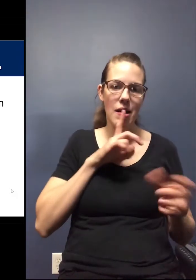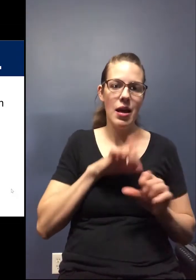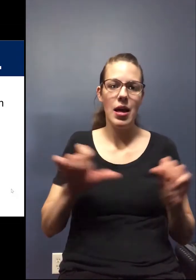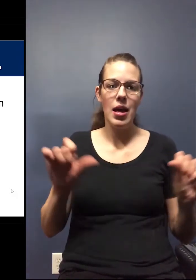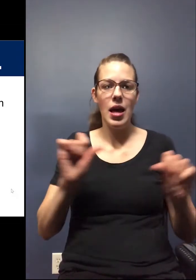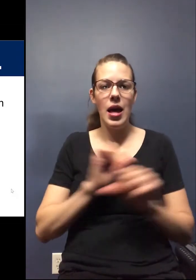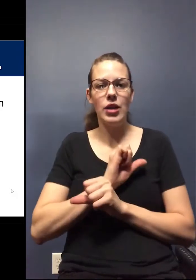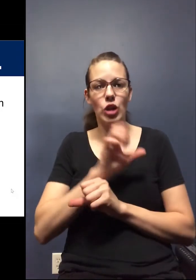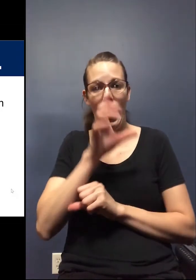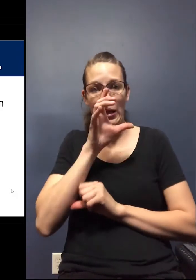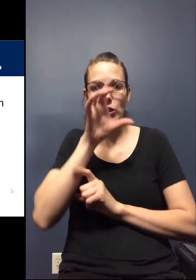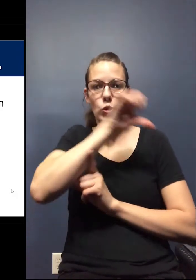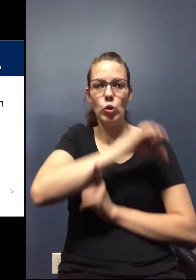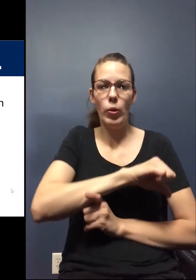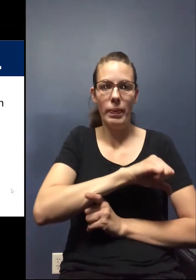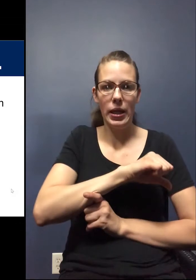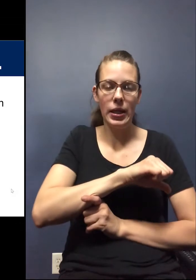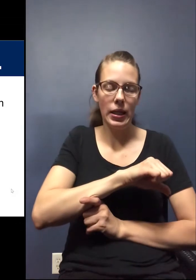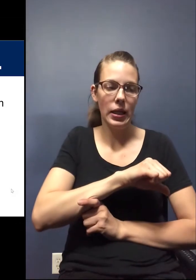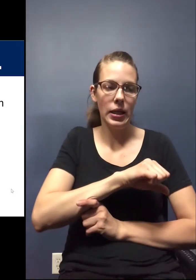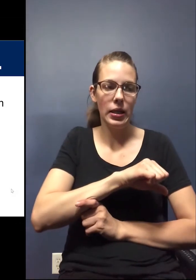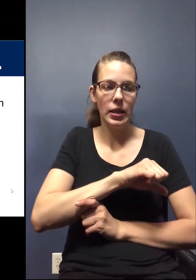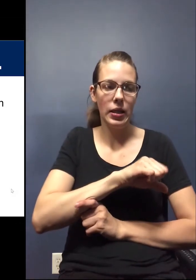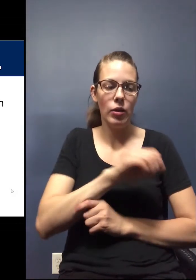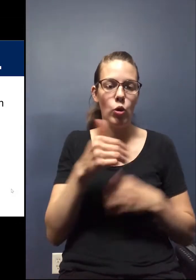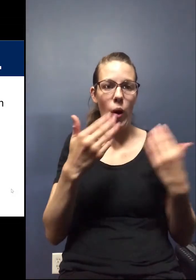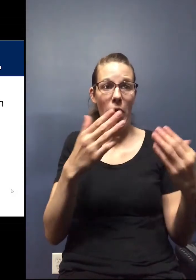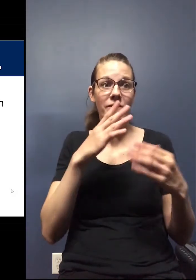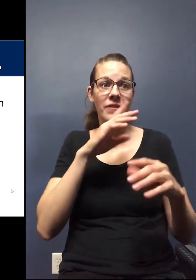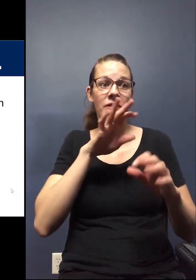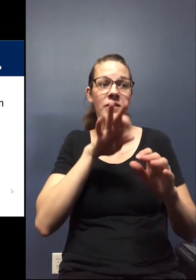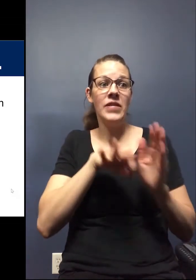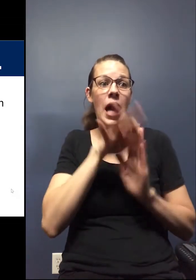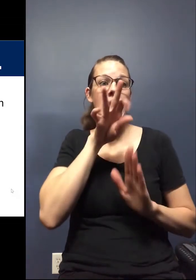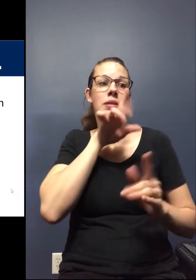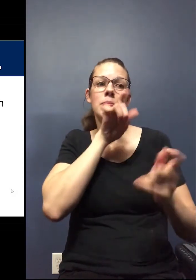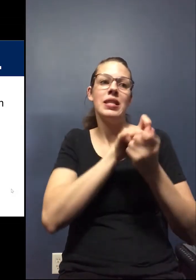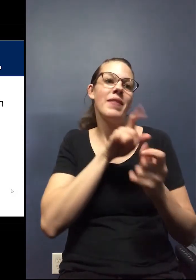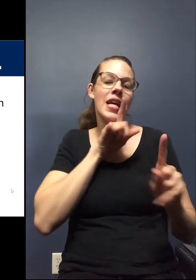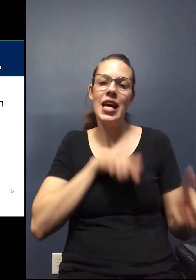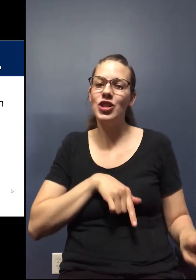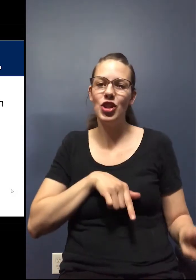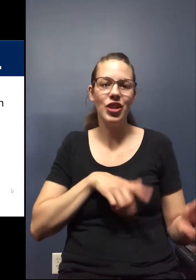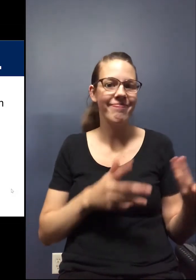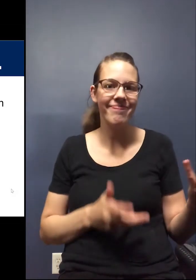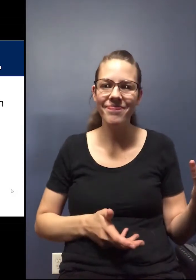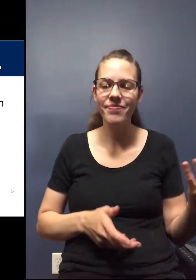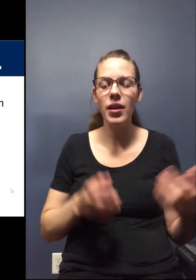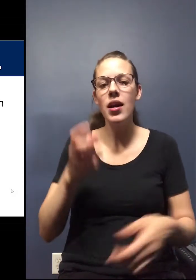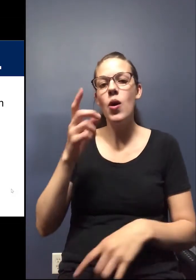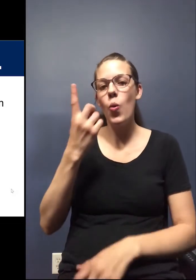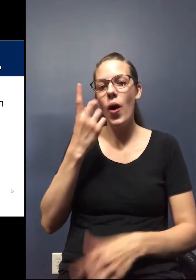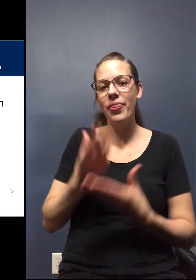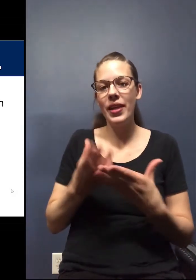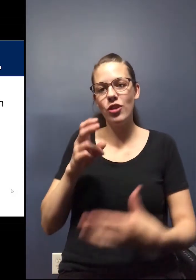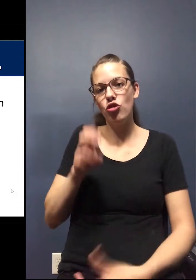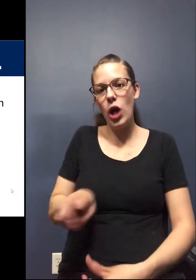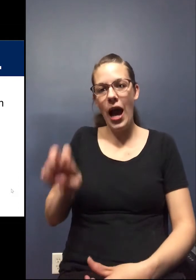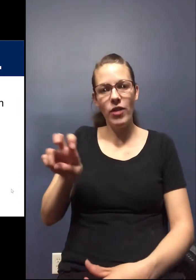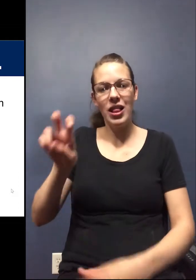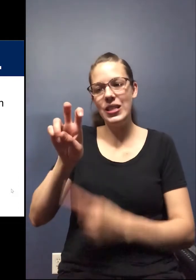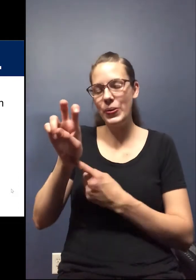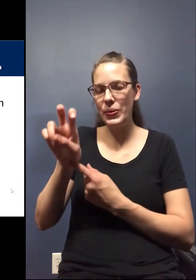actually, uh, assuming that they're going to out and they're going to go out and find a specific answer. Travel just happens to be one of them and